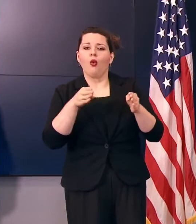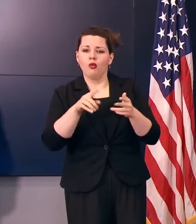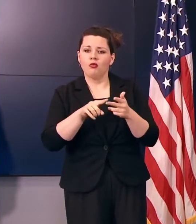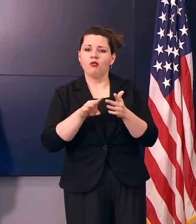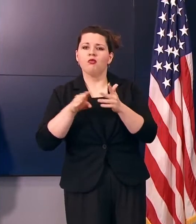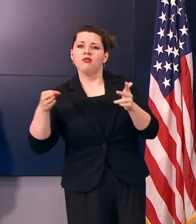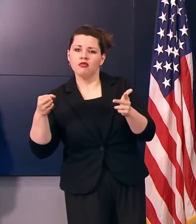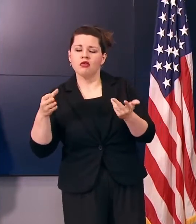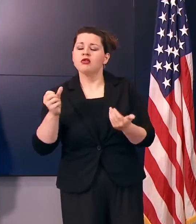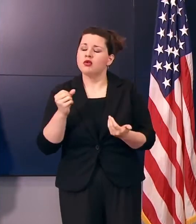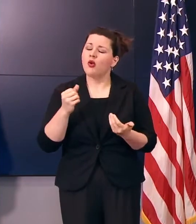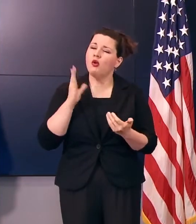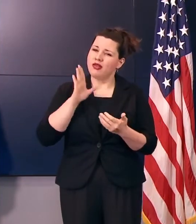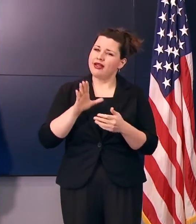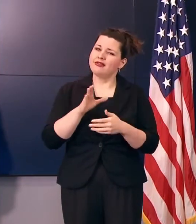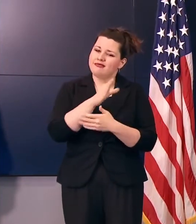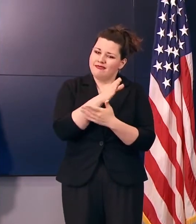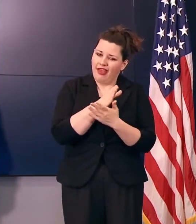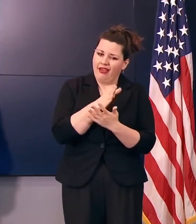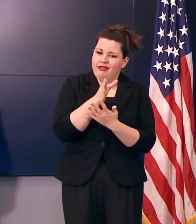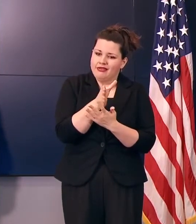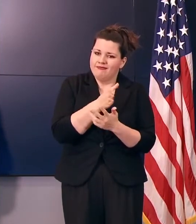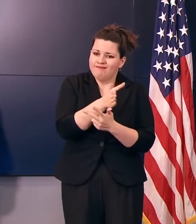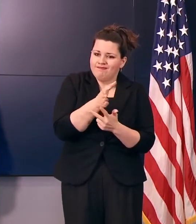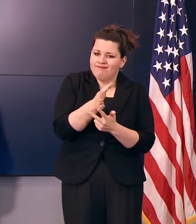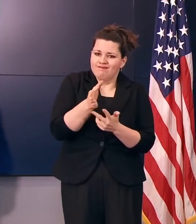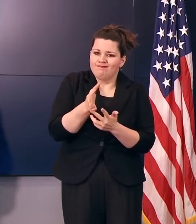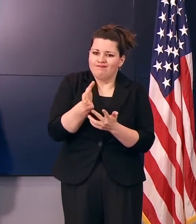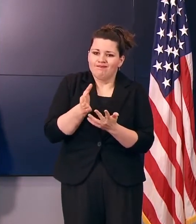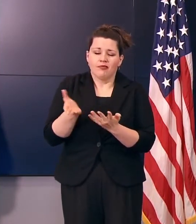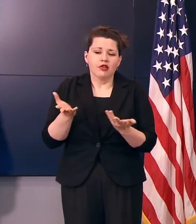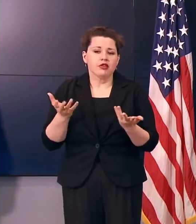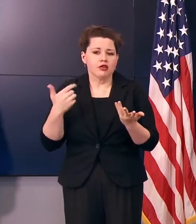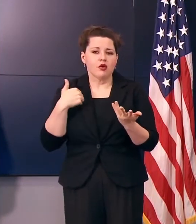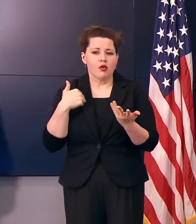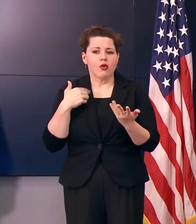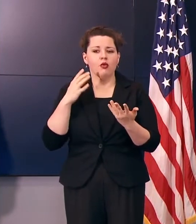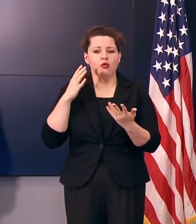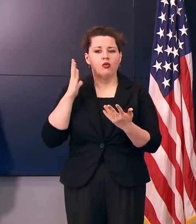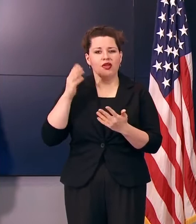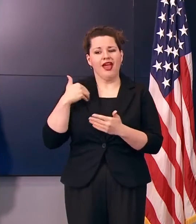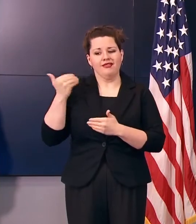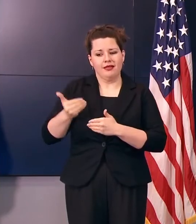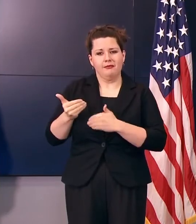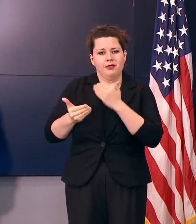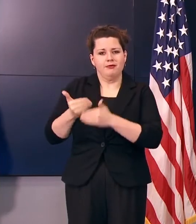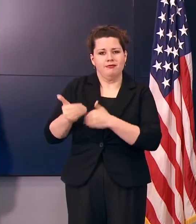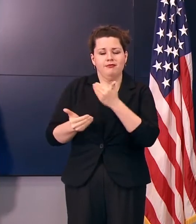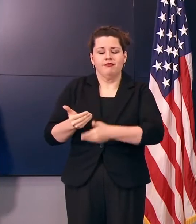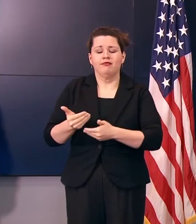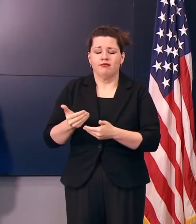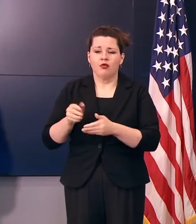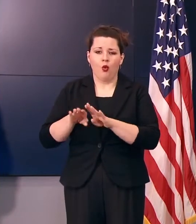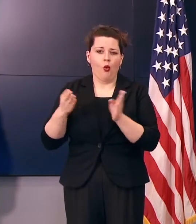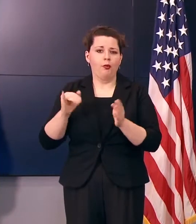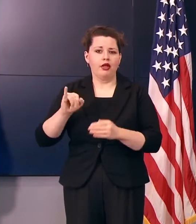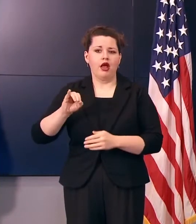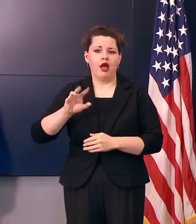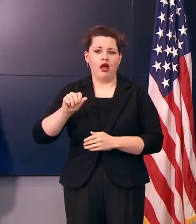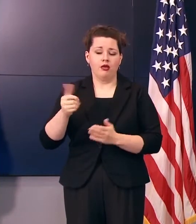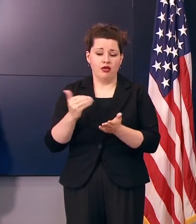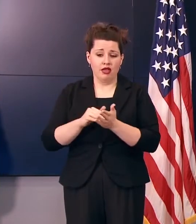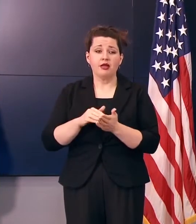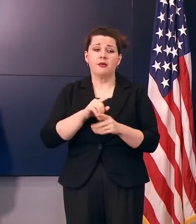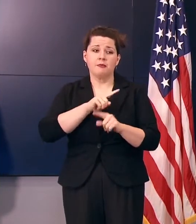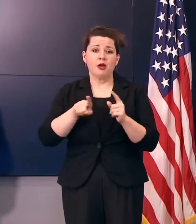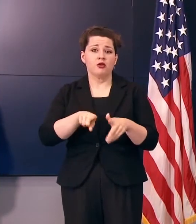So it's a phased-in approach as we move through opening Iowa back up and doing it in counties where we're